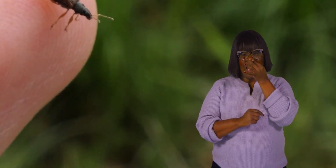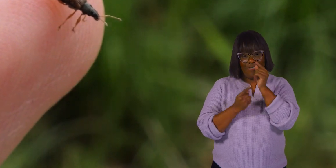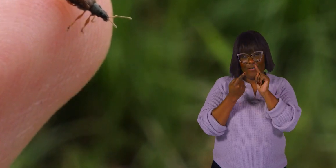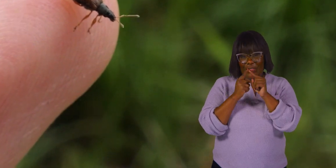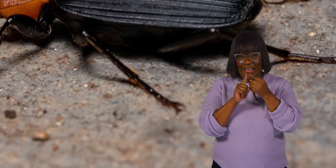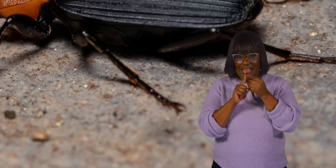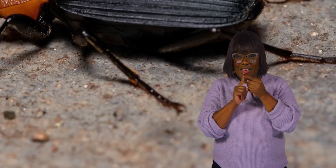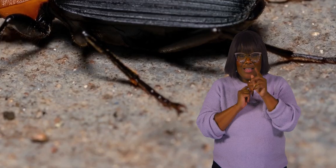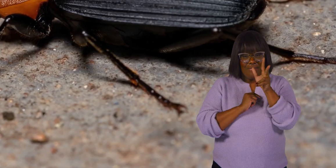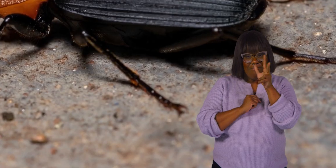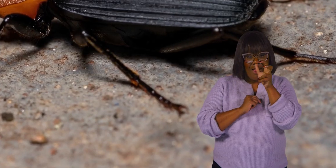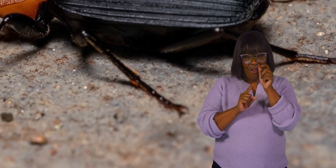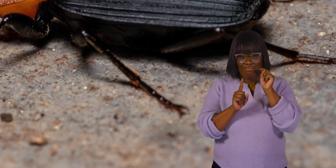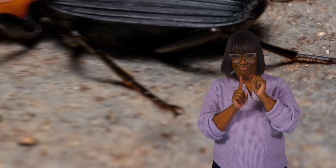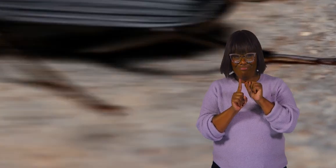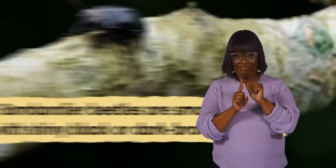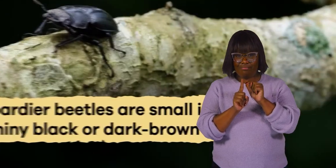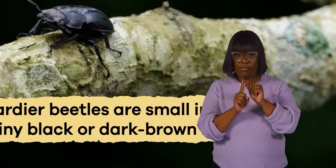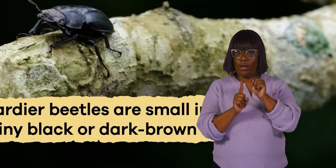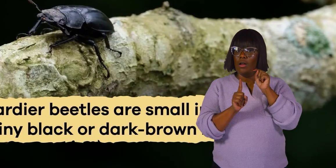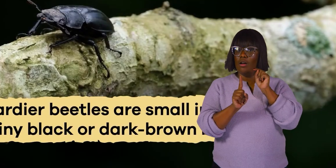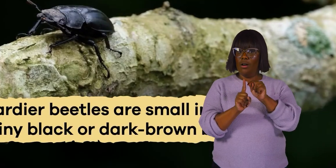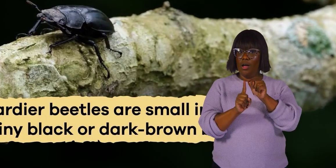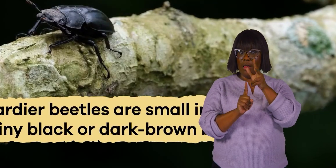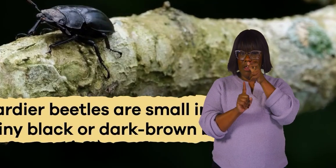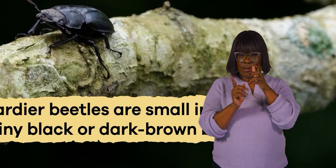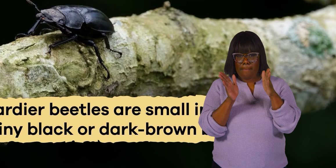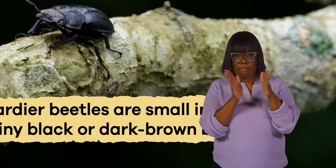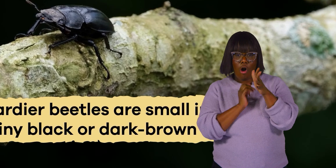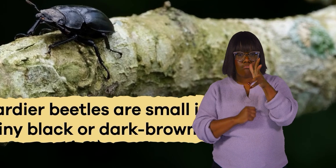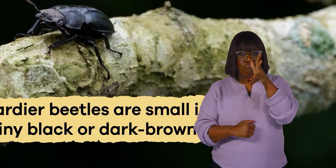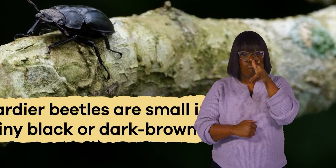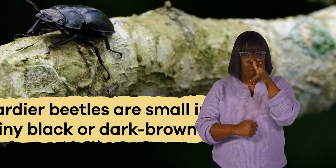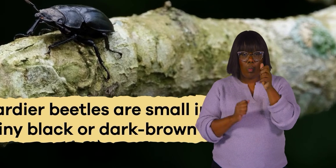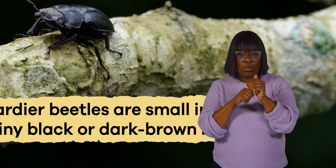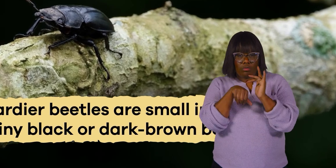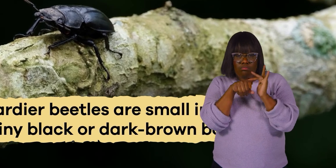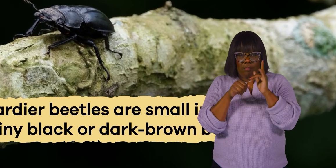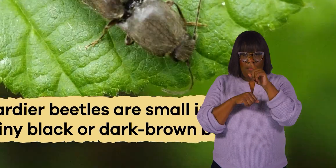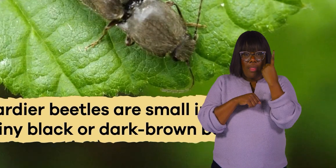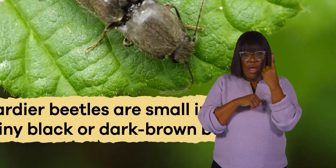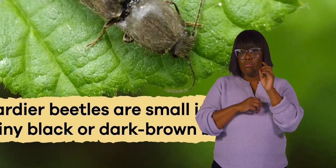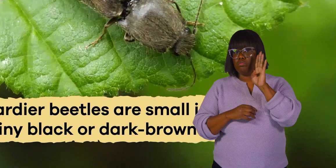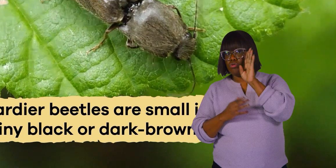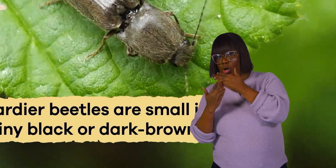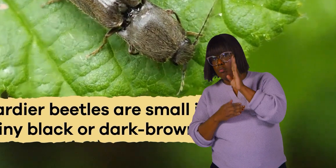friend, the Bombardier beetle. Bombardier beetles are small insects with shiny black or dark brown bodies,